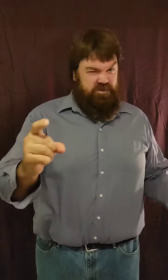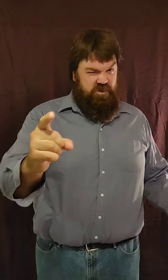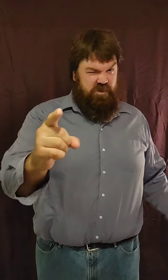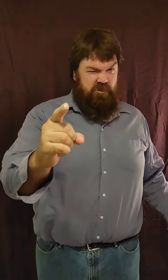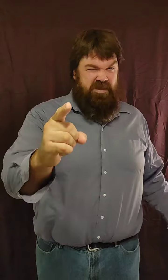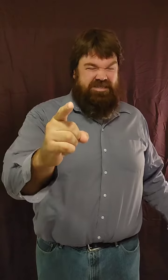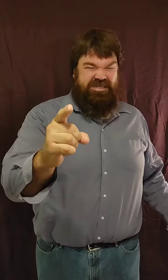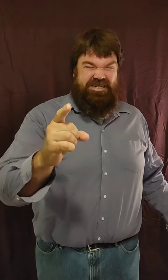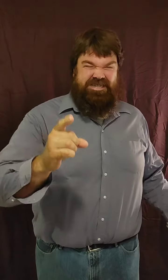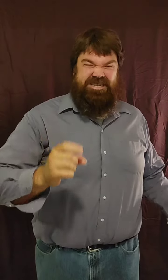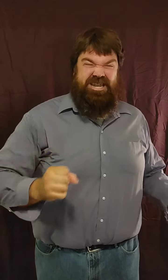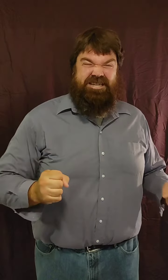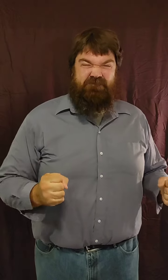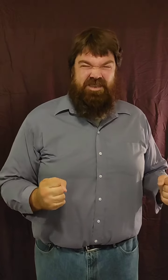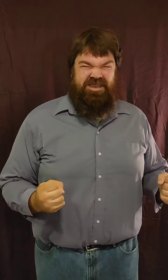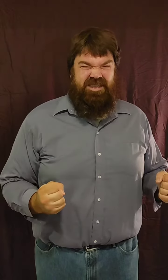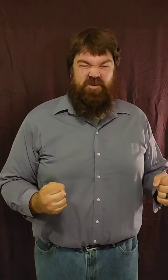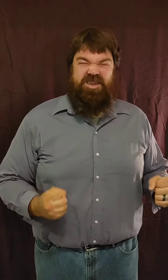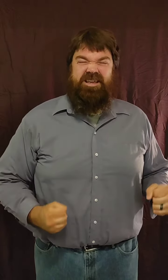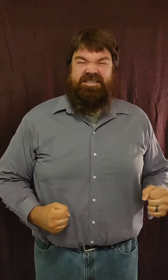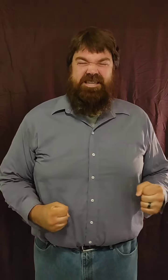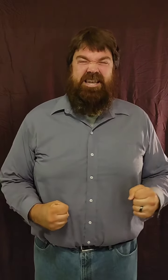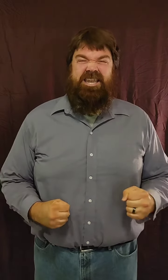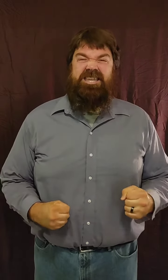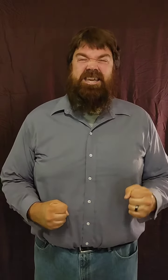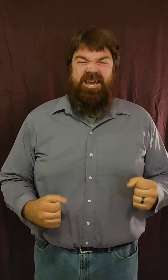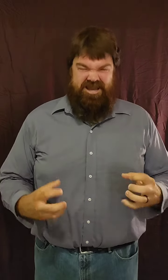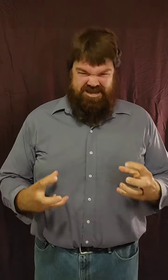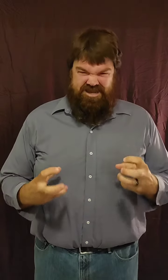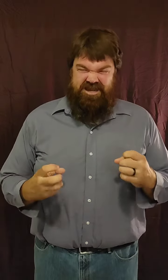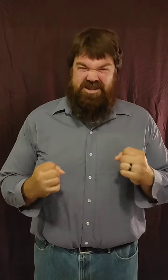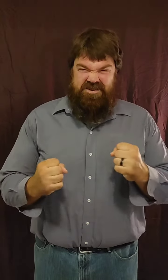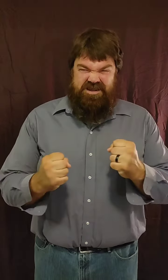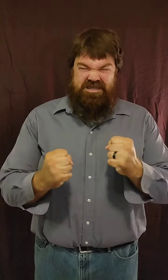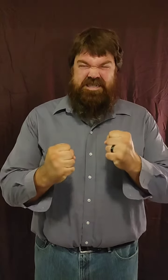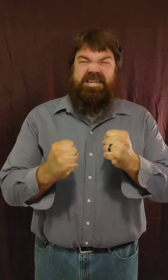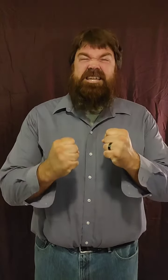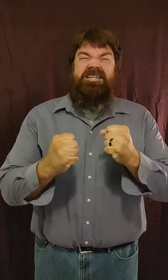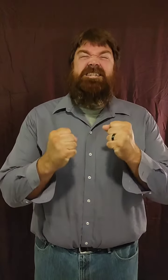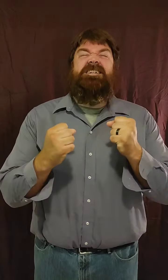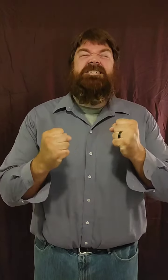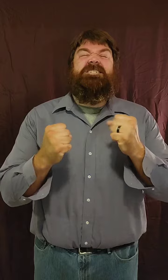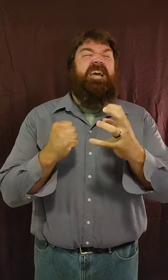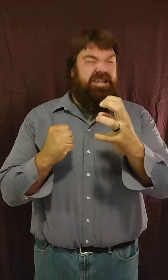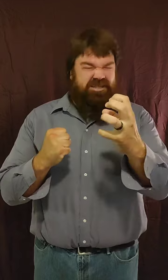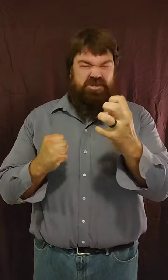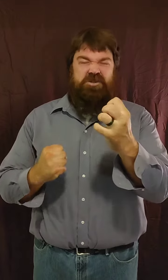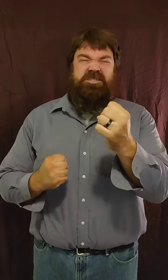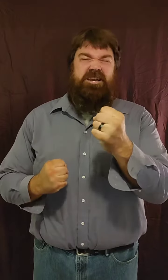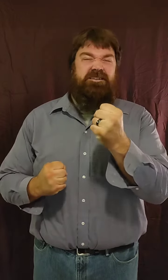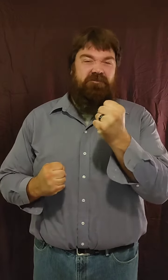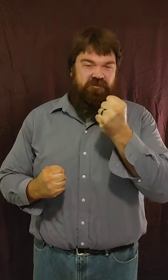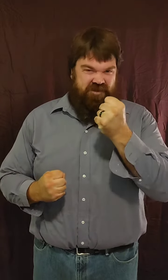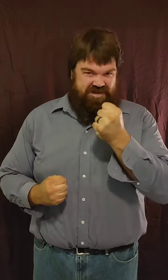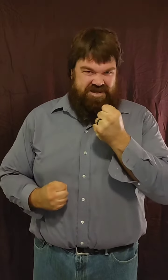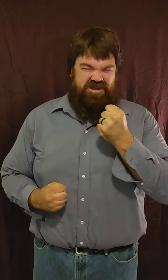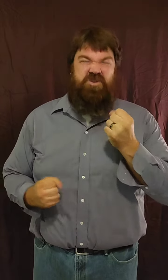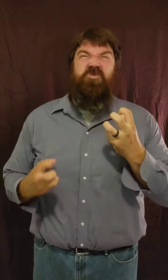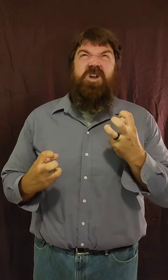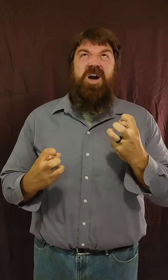do your best to not be the weakest link. Learn a skill, challenge yourself, grow.